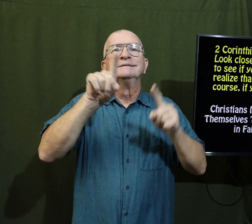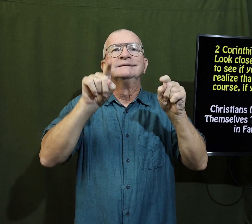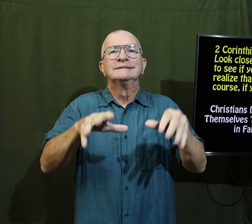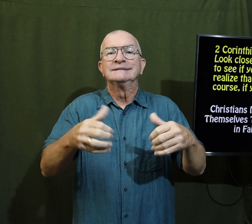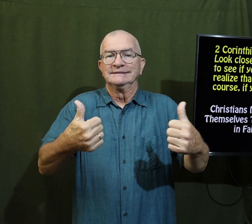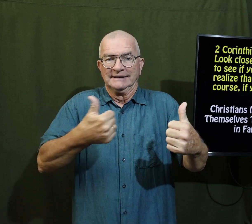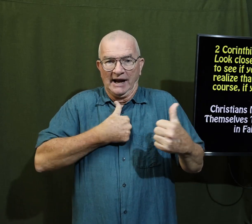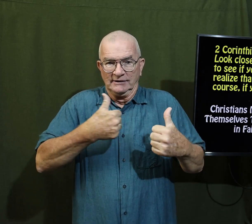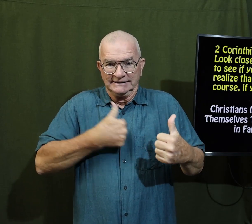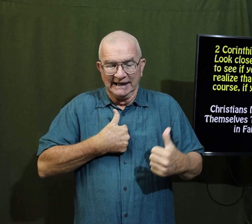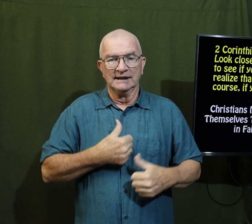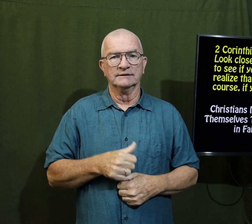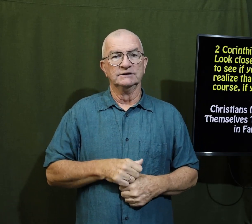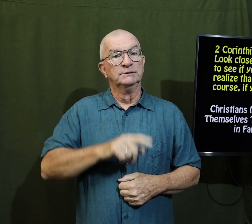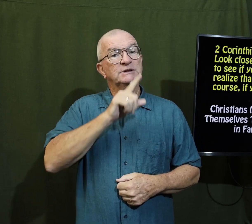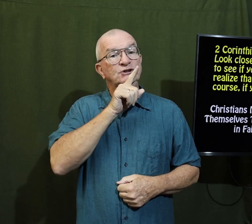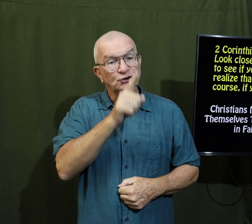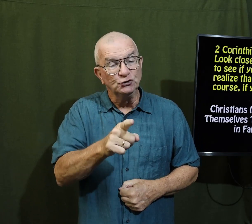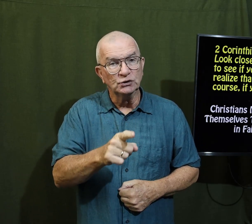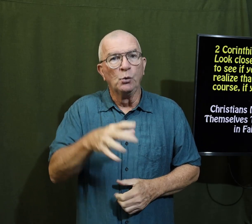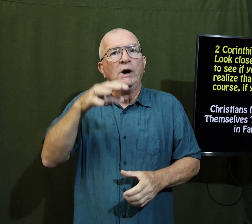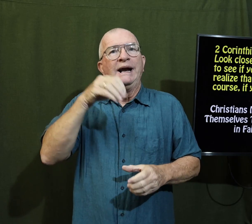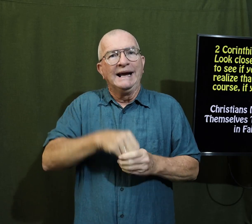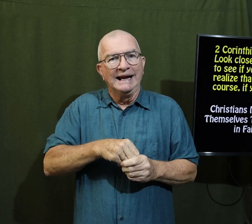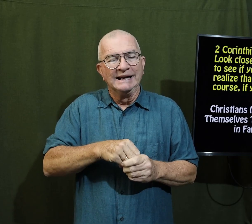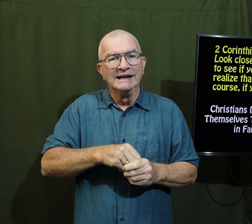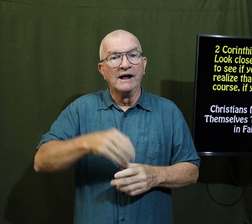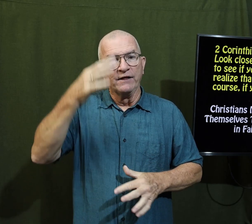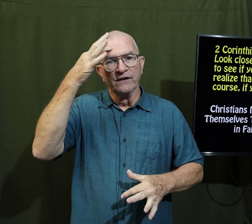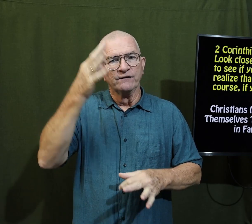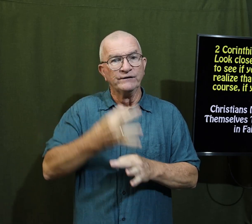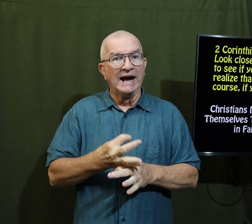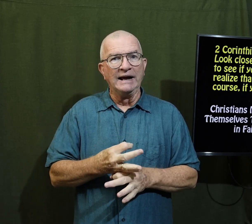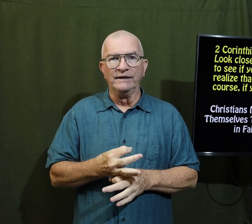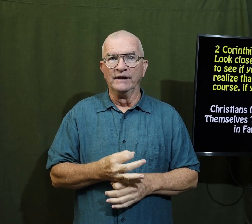we must test ourselves to make sure that we are in the faith